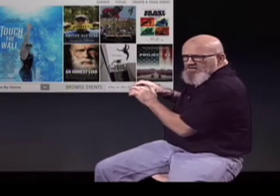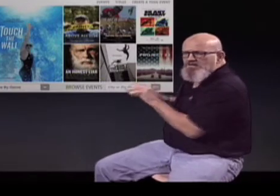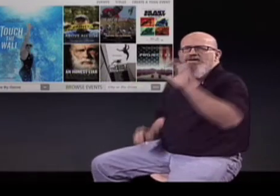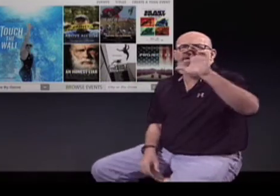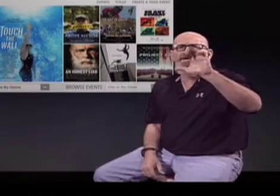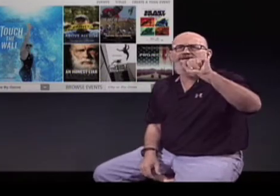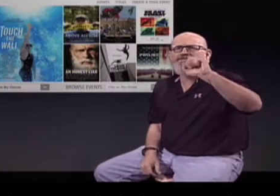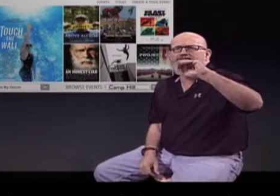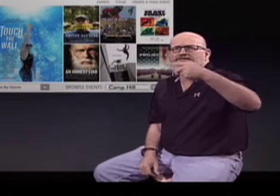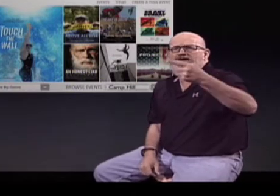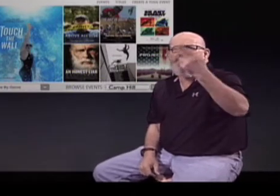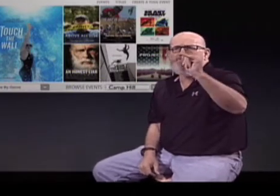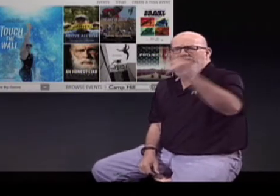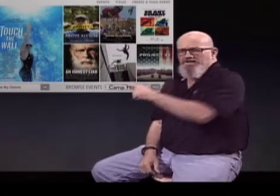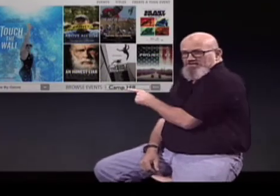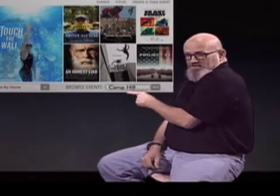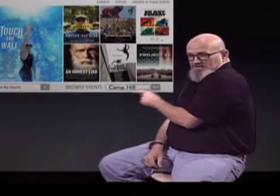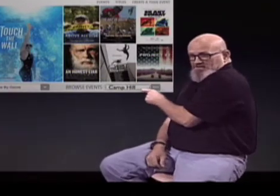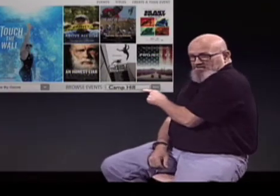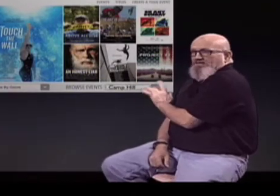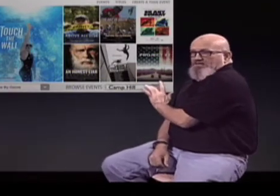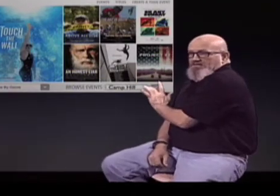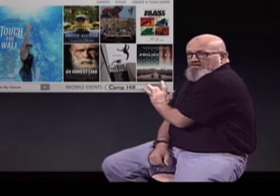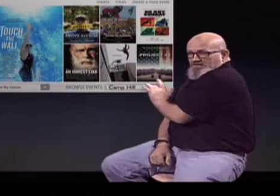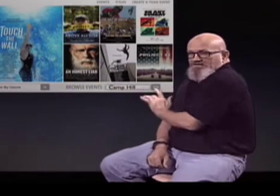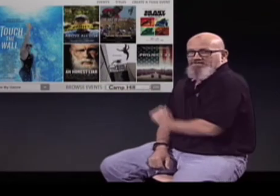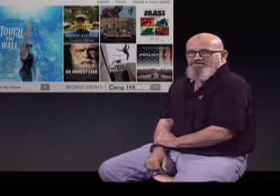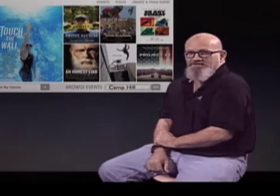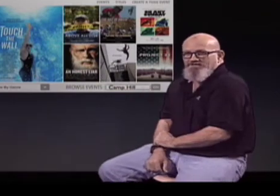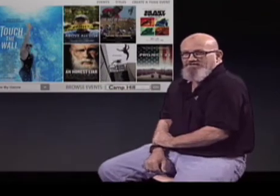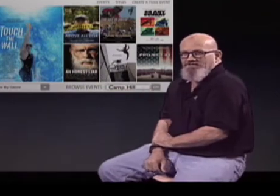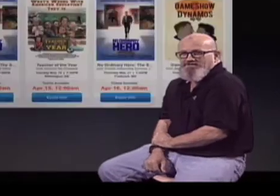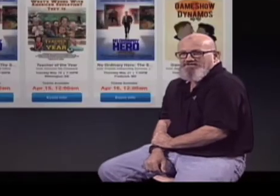bar where you type the city and I want you to type in Camp Hill and then click.